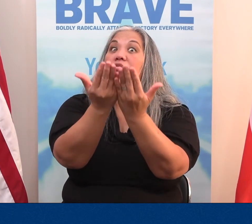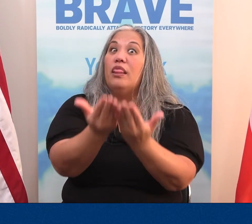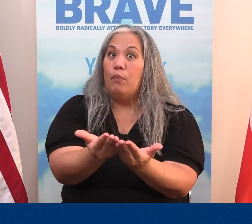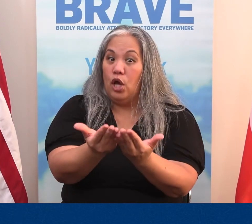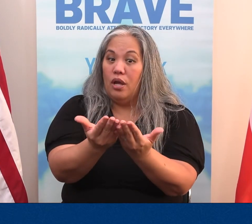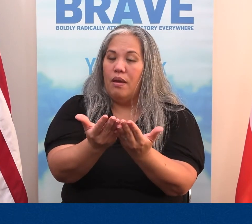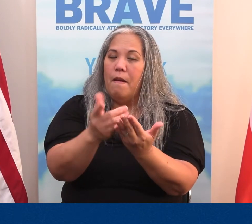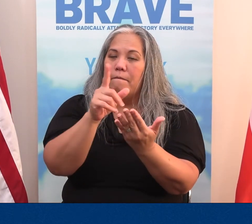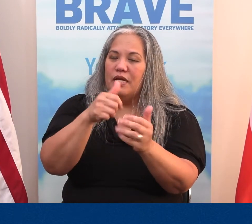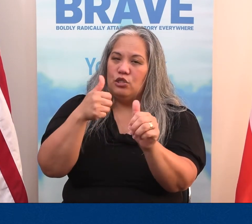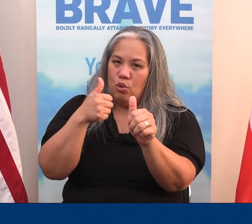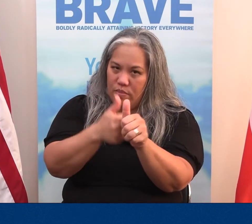We've got to obey it.